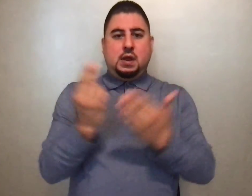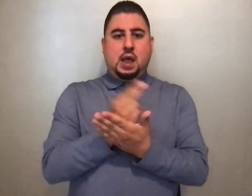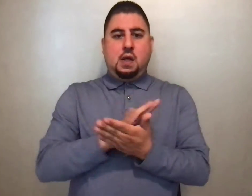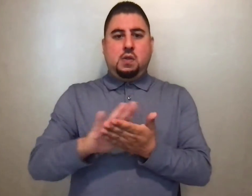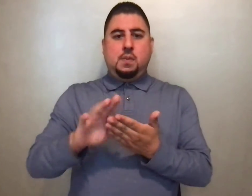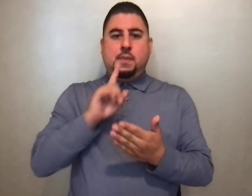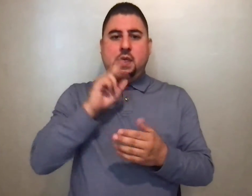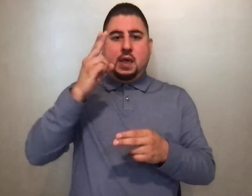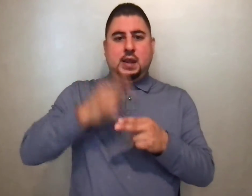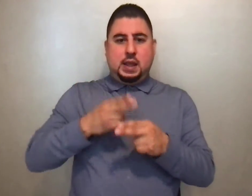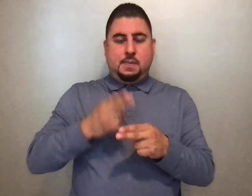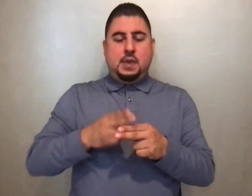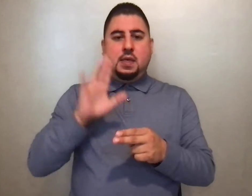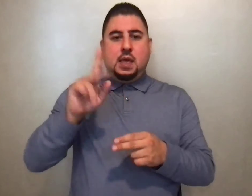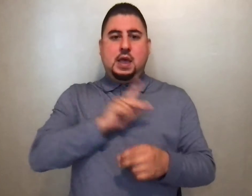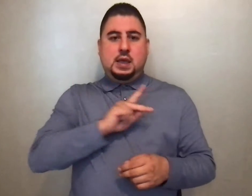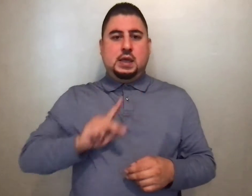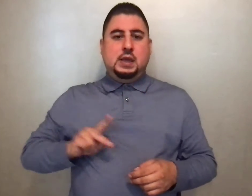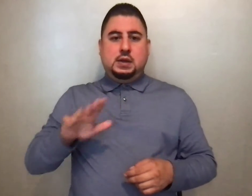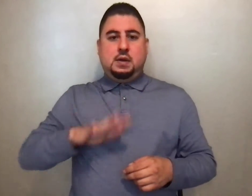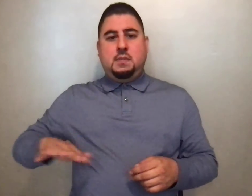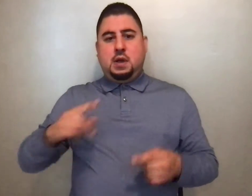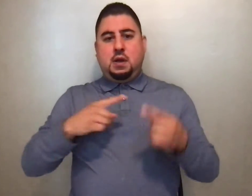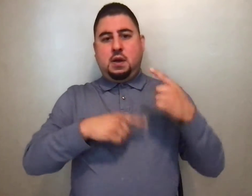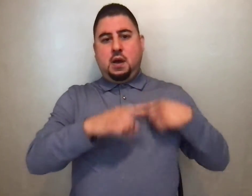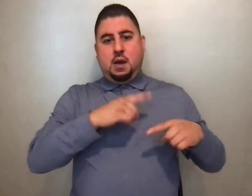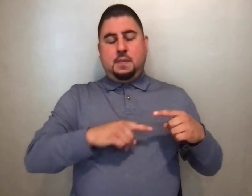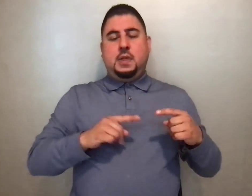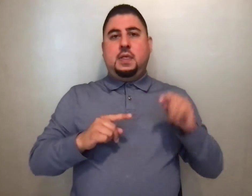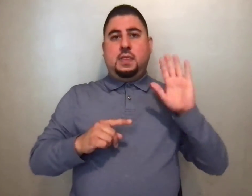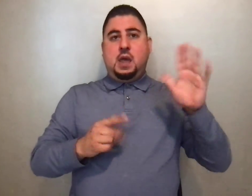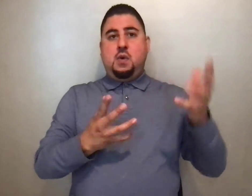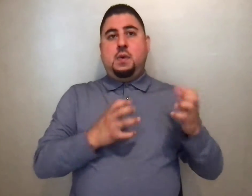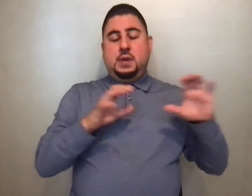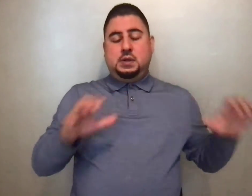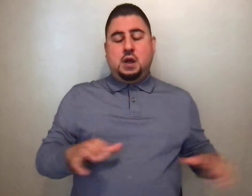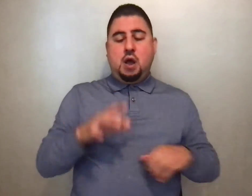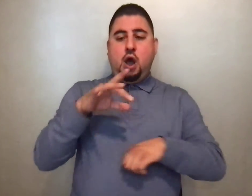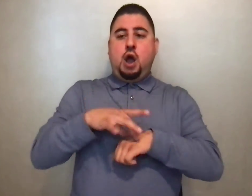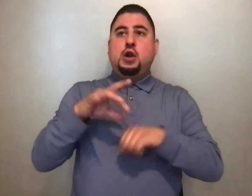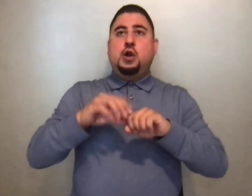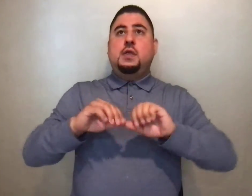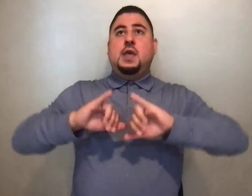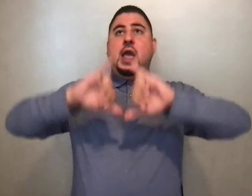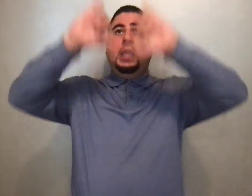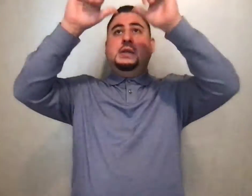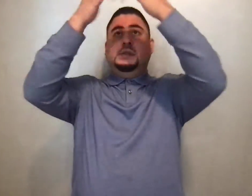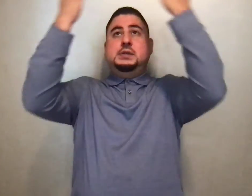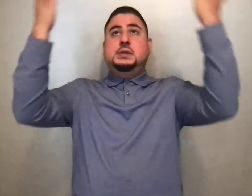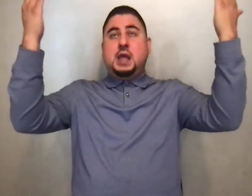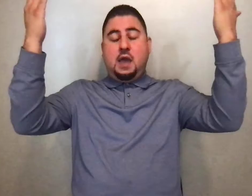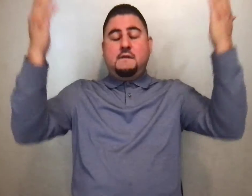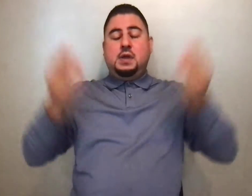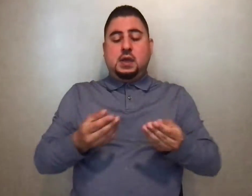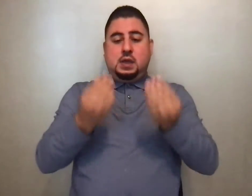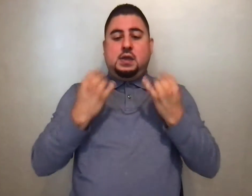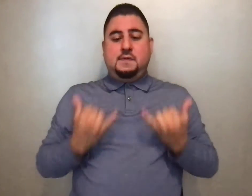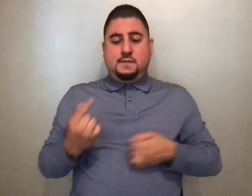hallowed be thy name. Thy kingdom come, thy will be done, on earth as it is in heaven. Give